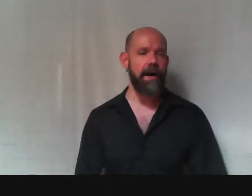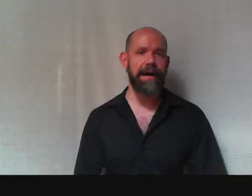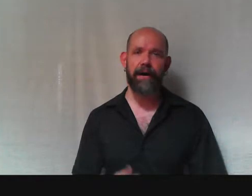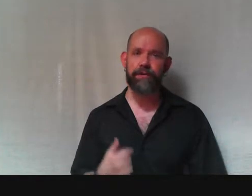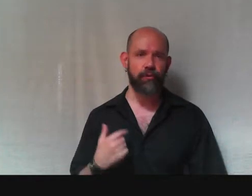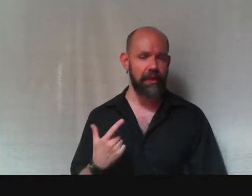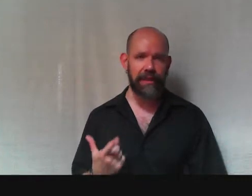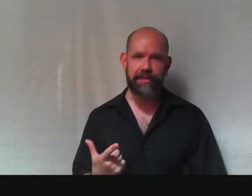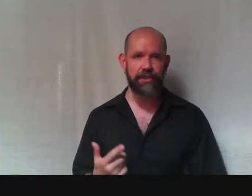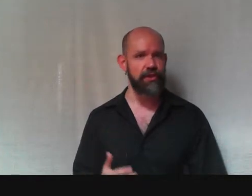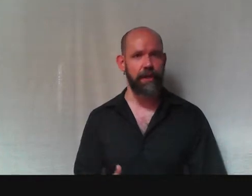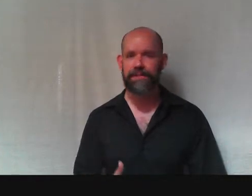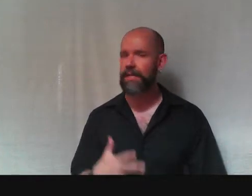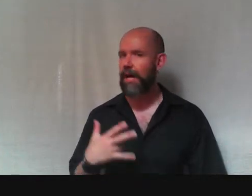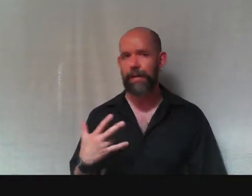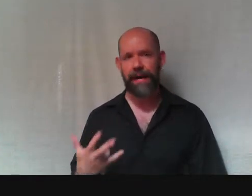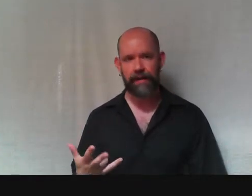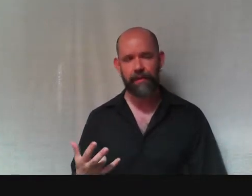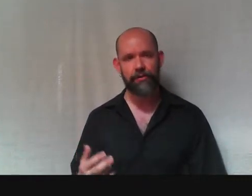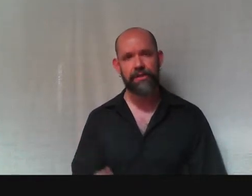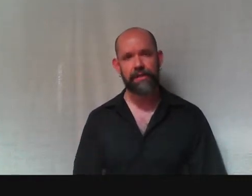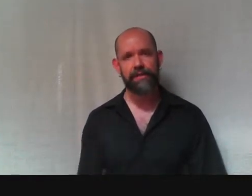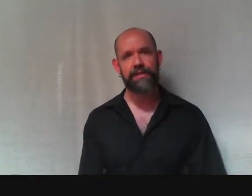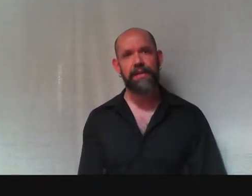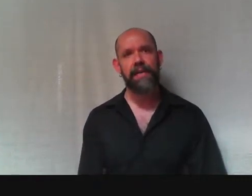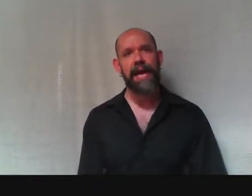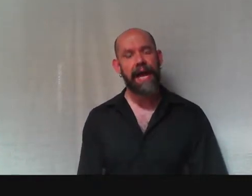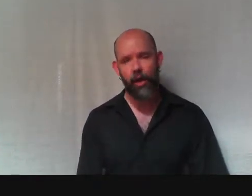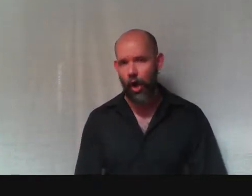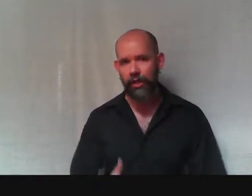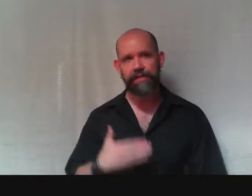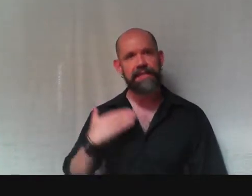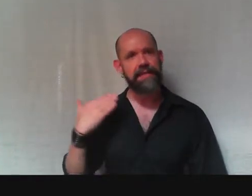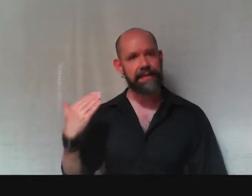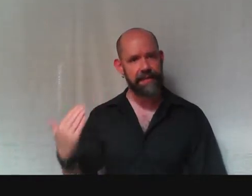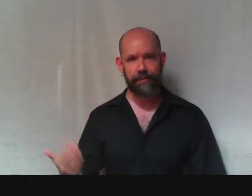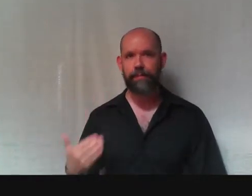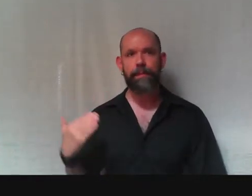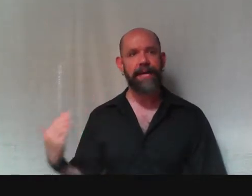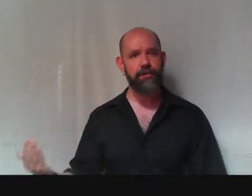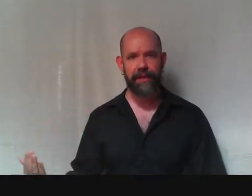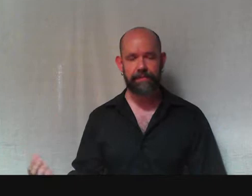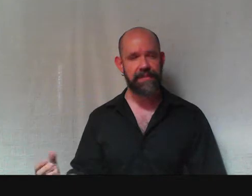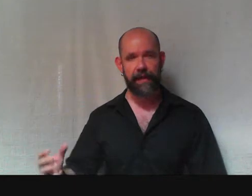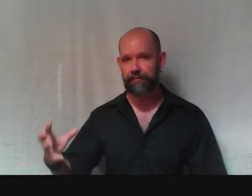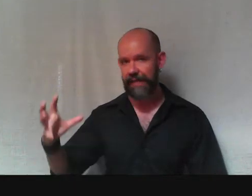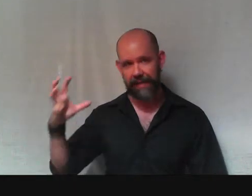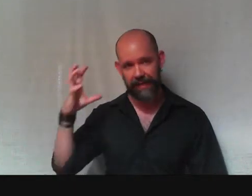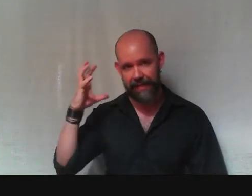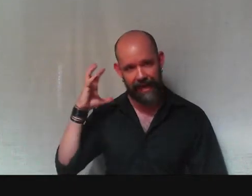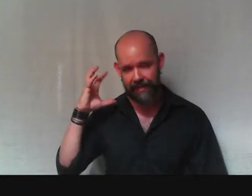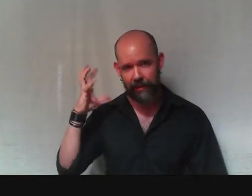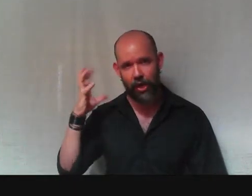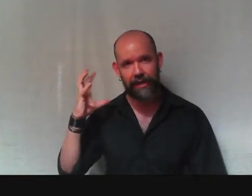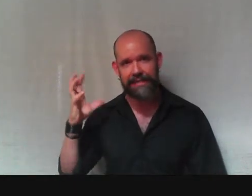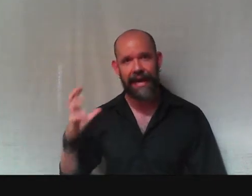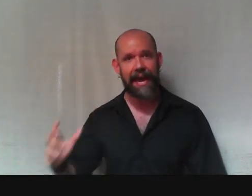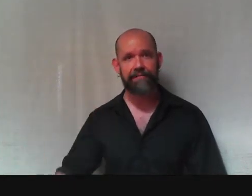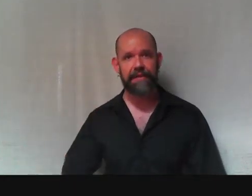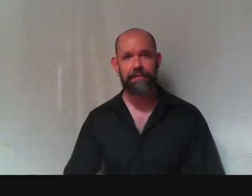about relationships, about emotions. And all of these things simply perpetuate themselves because as long as I have to keep